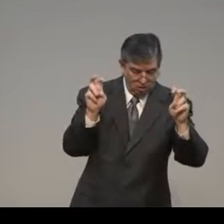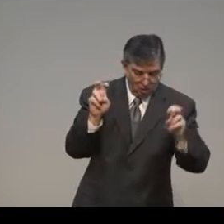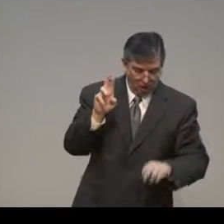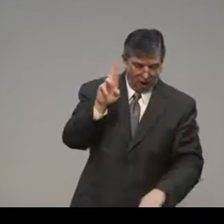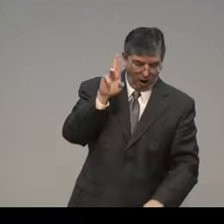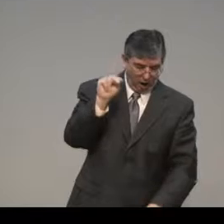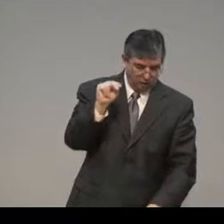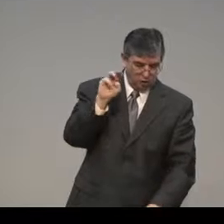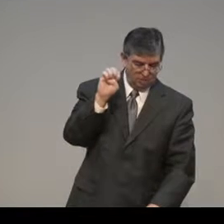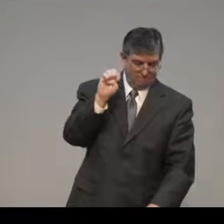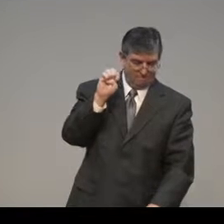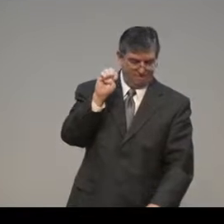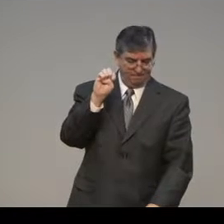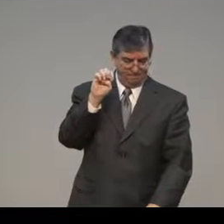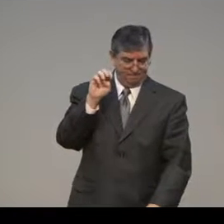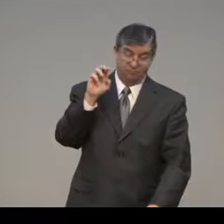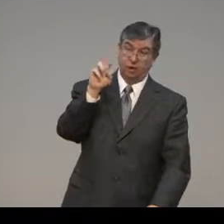There's one word that I want to look at.